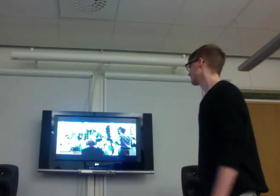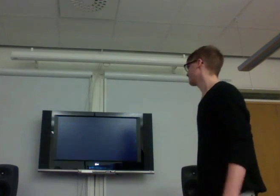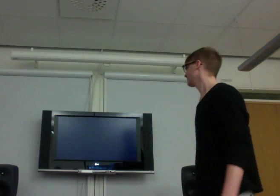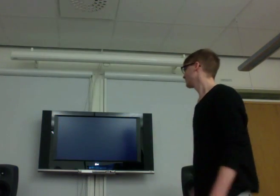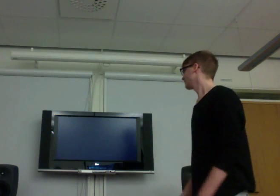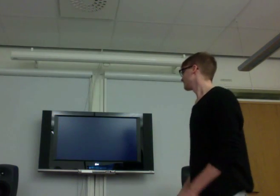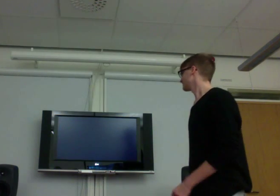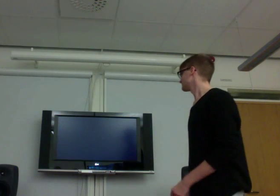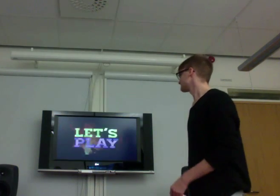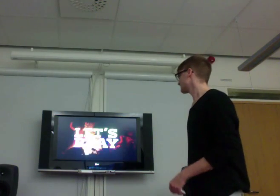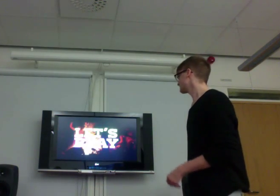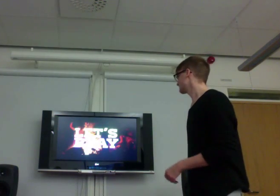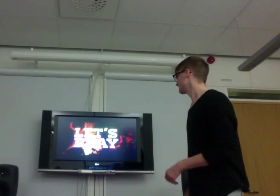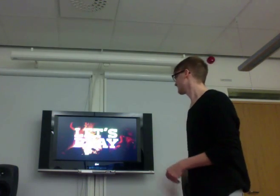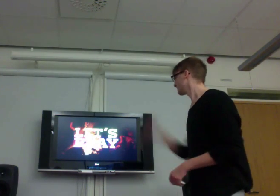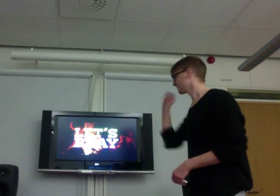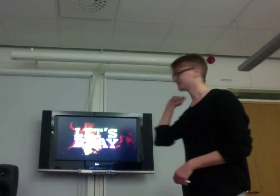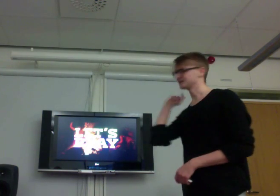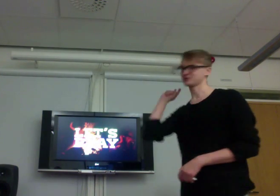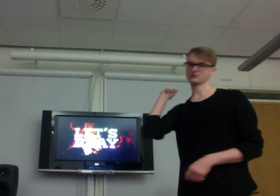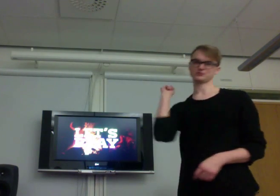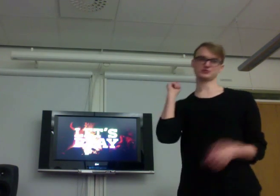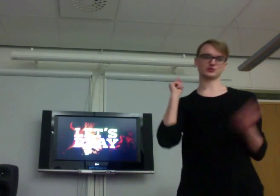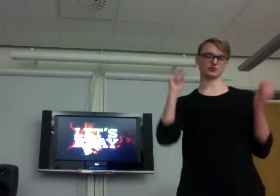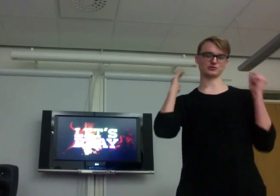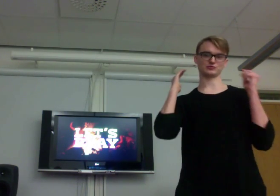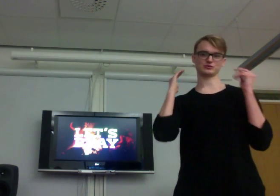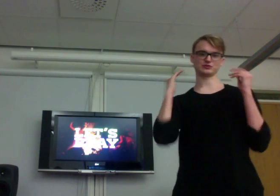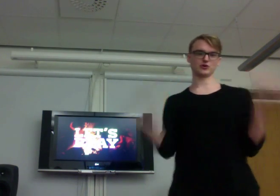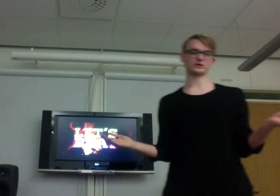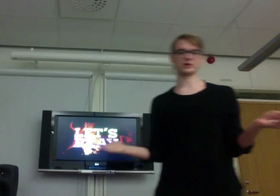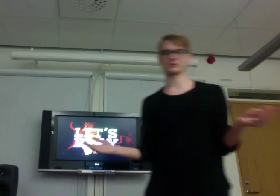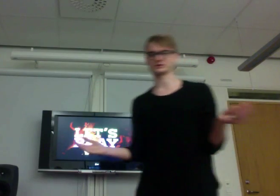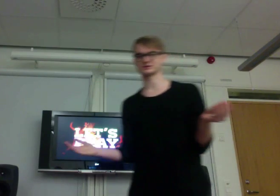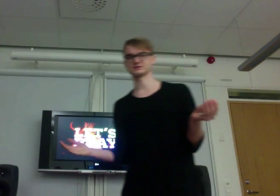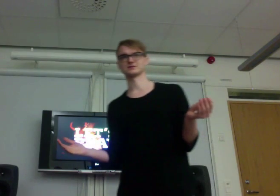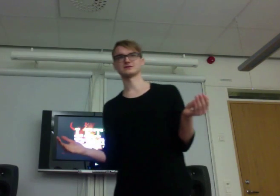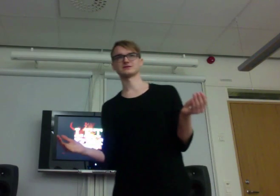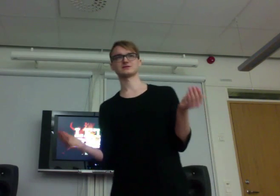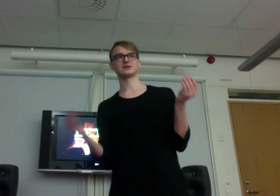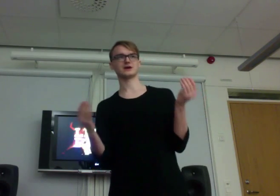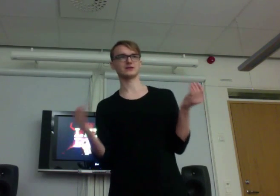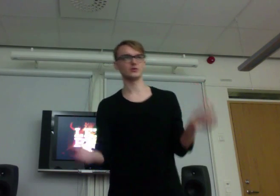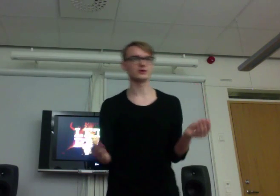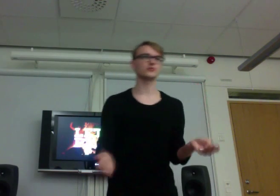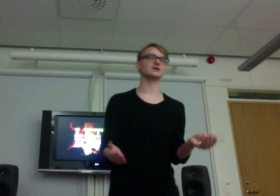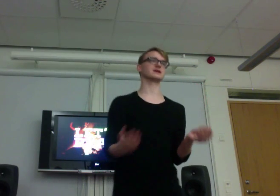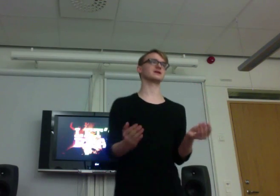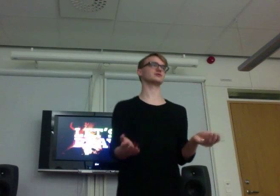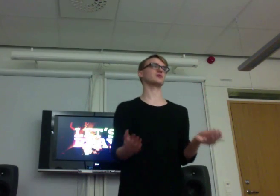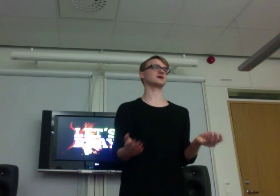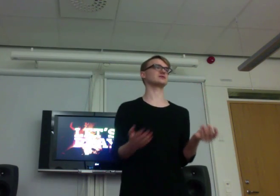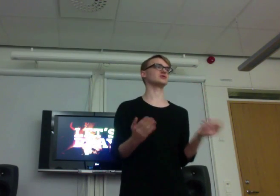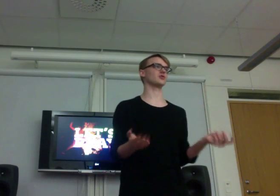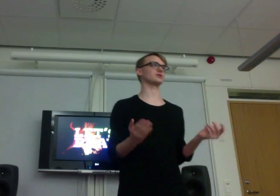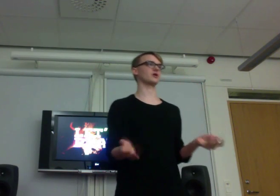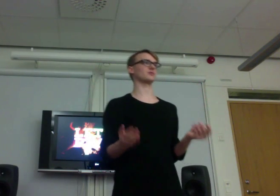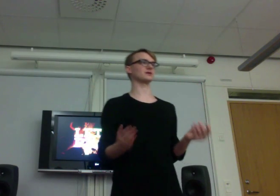So, instead, to know what LARP is, the only really good way to know what LARP is,